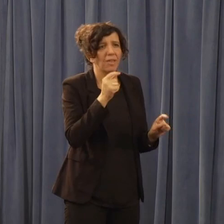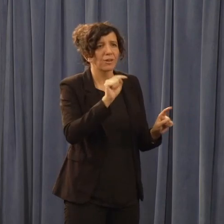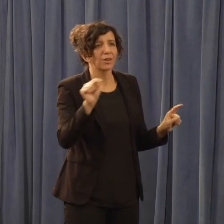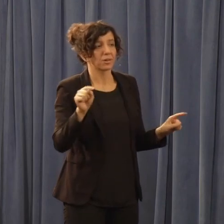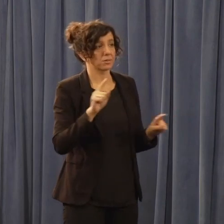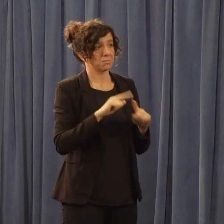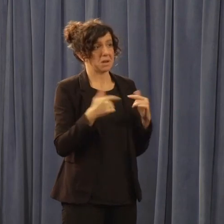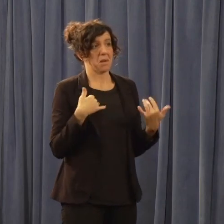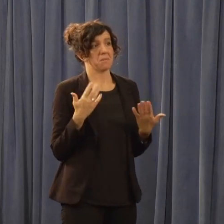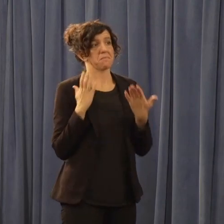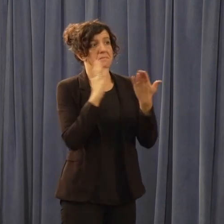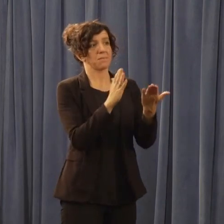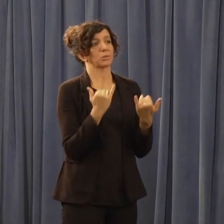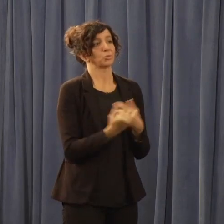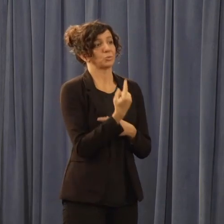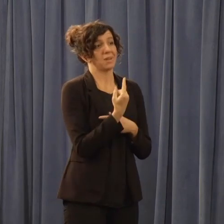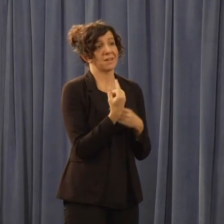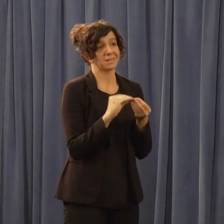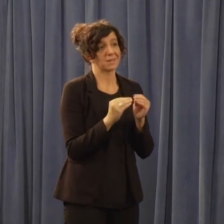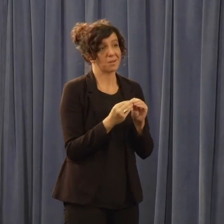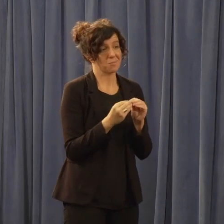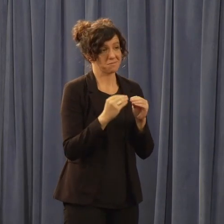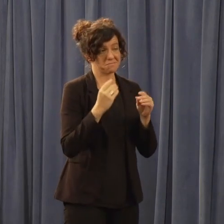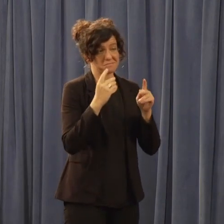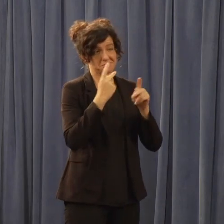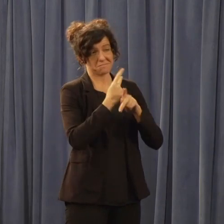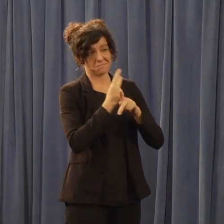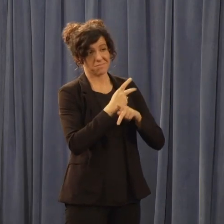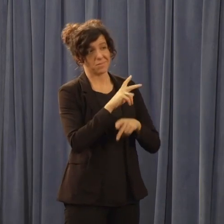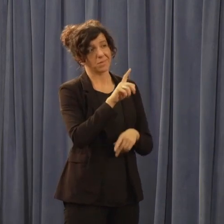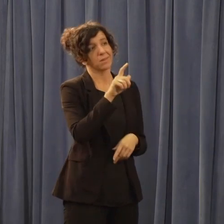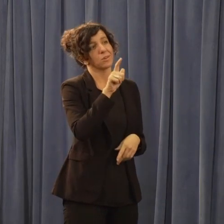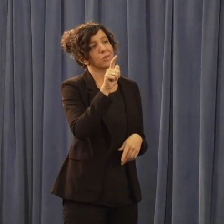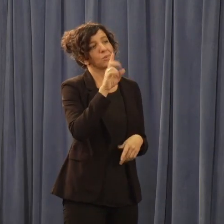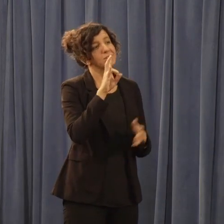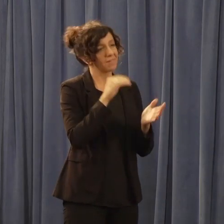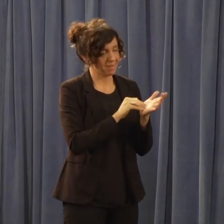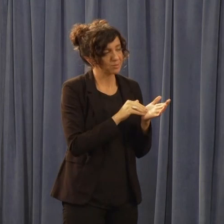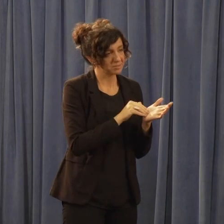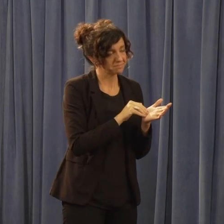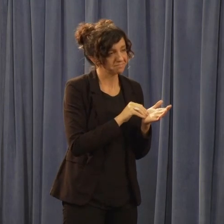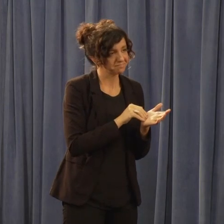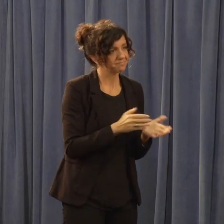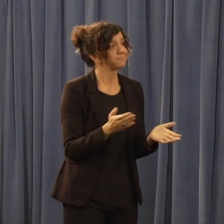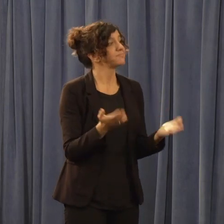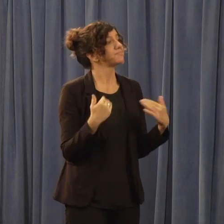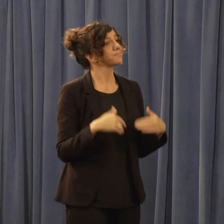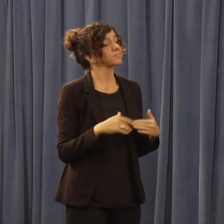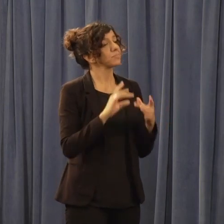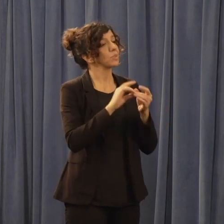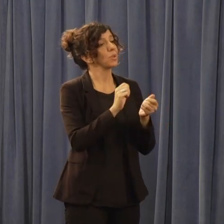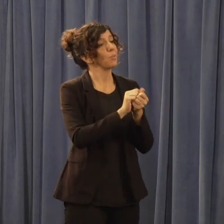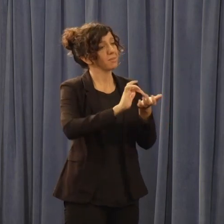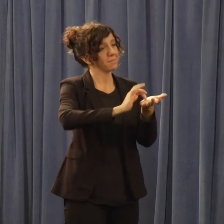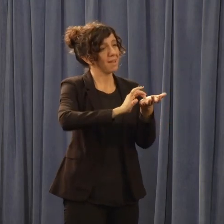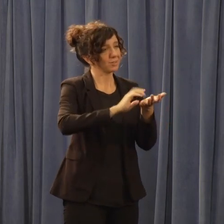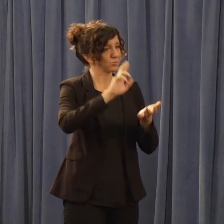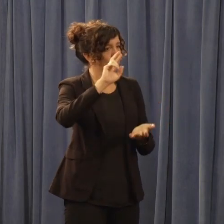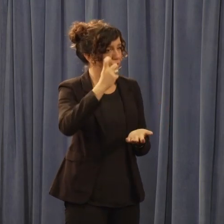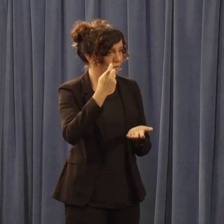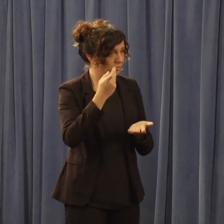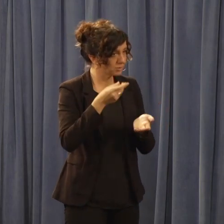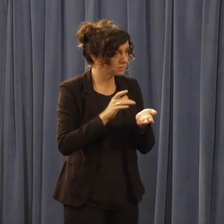today's number, 27,000. Prescription drugs. We did a lot of work last year on a single purchasing